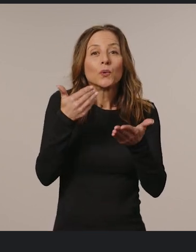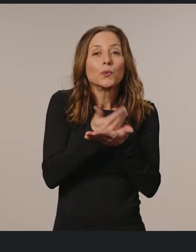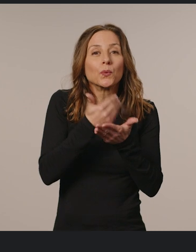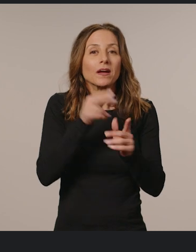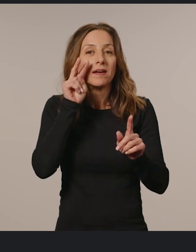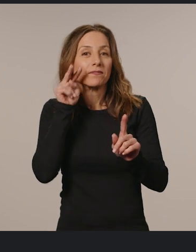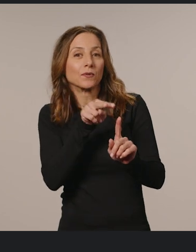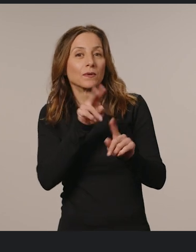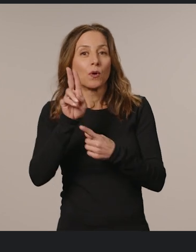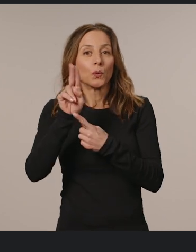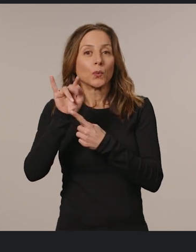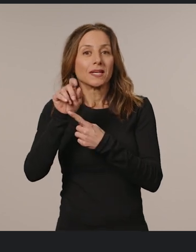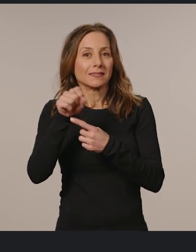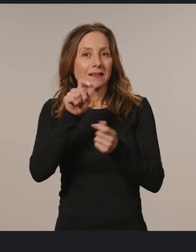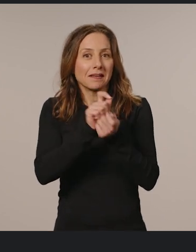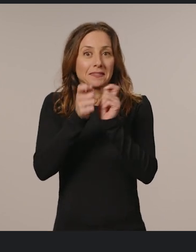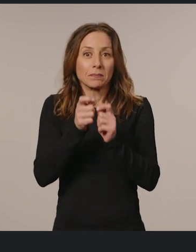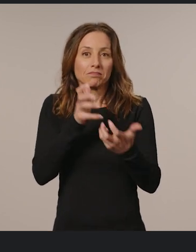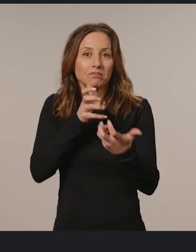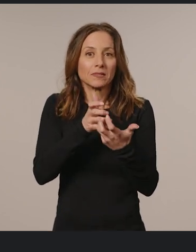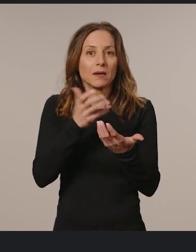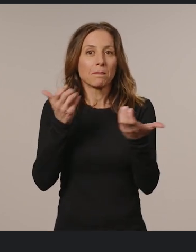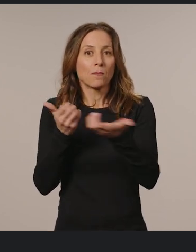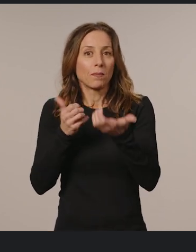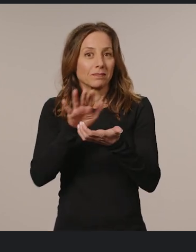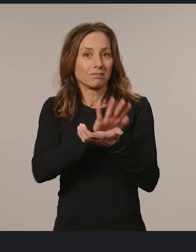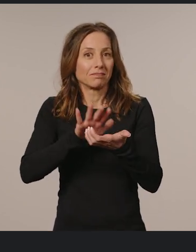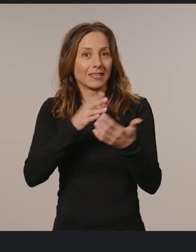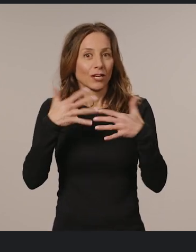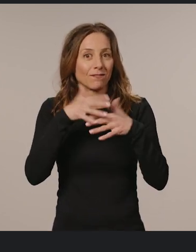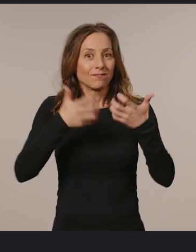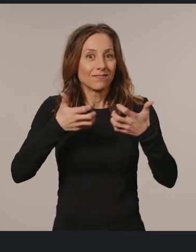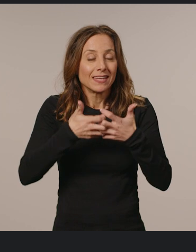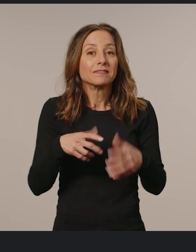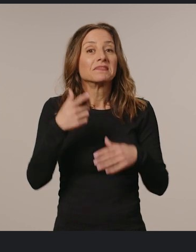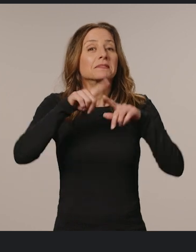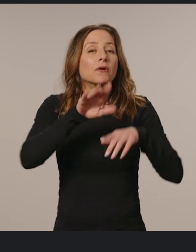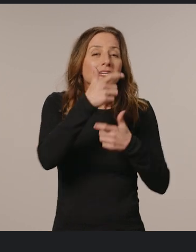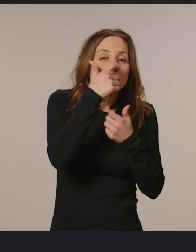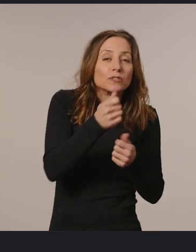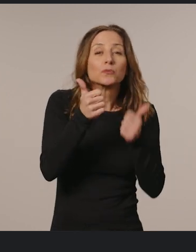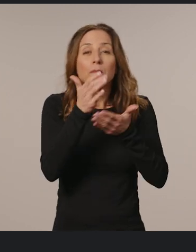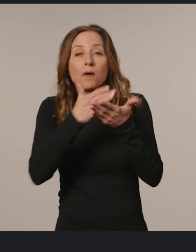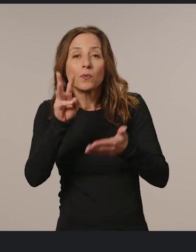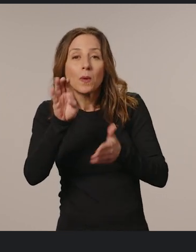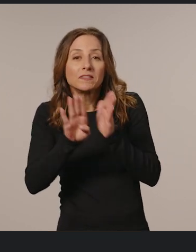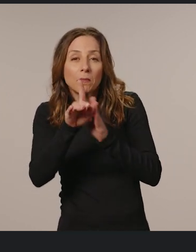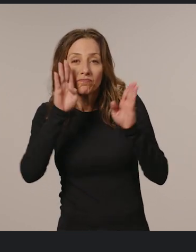viewport units that adapt to mobile U2 interface? Depending on your interest or which part of web development you focus on, you might